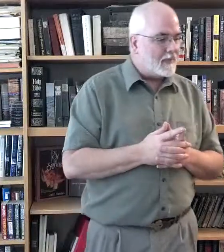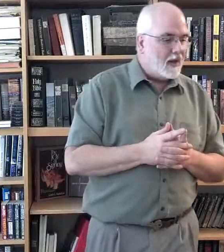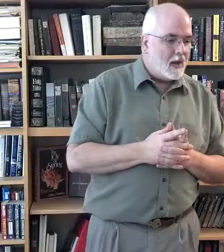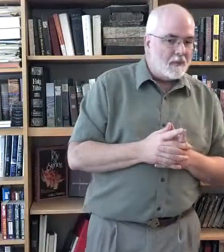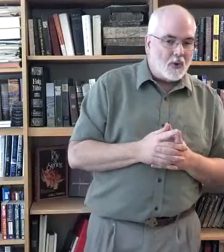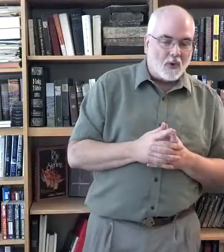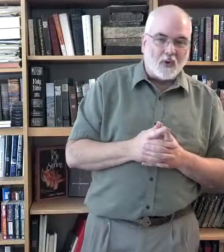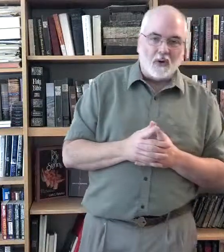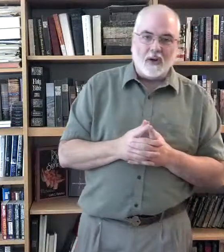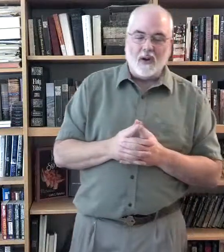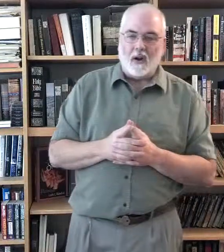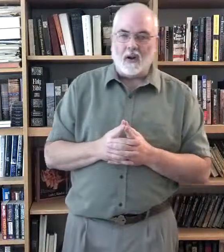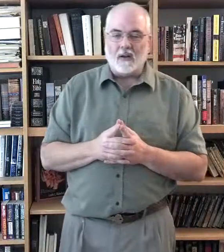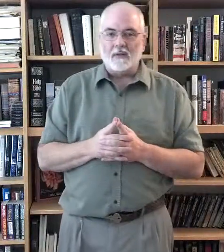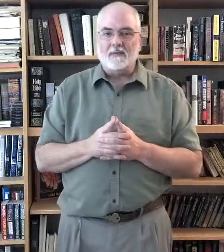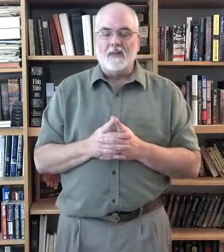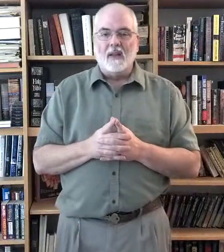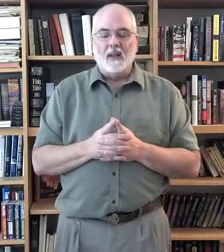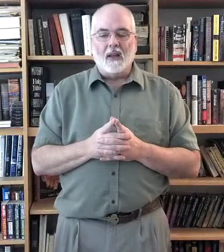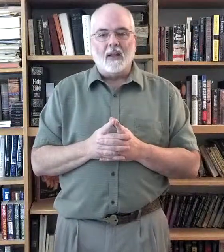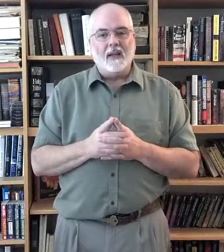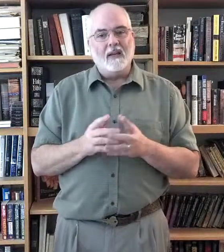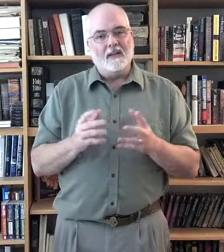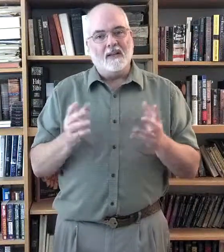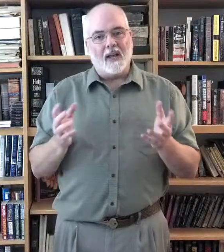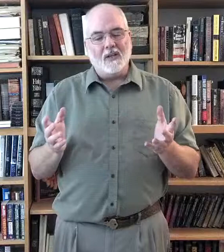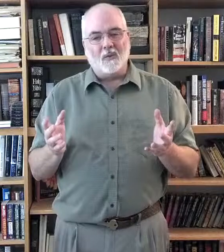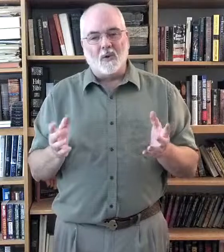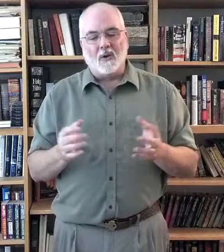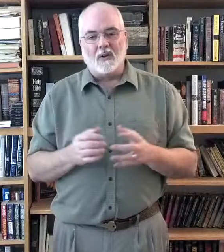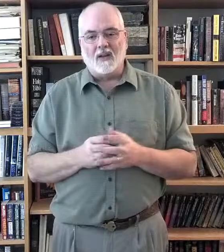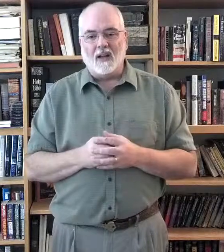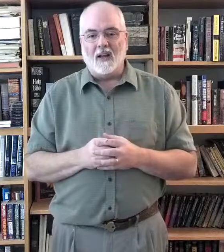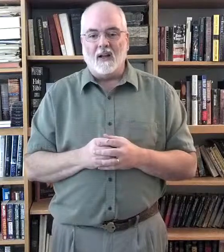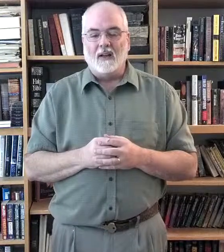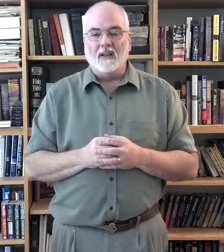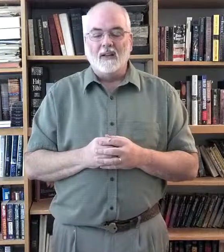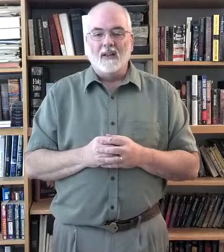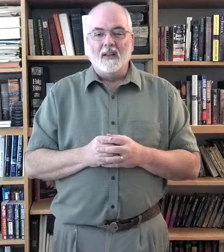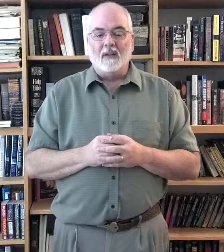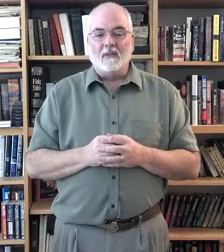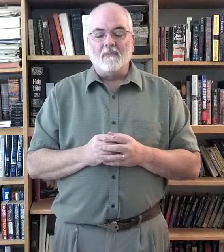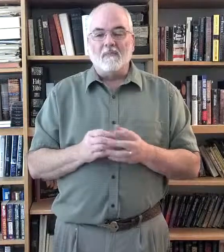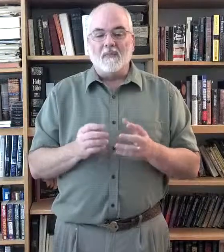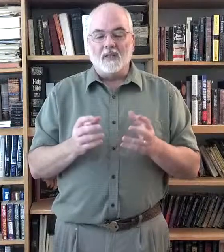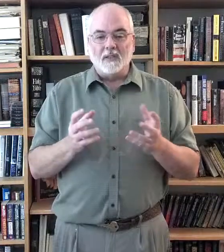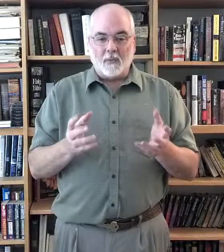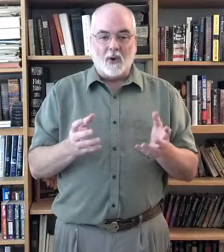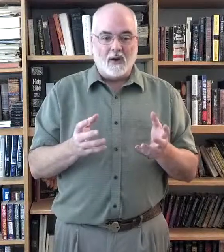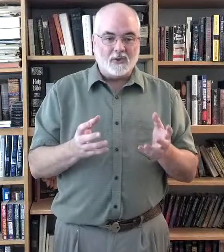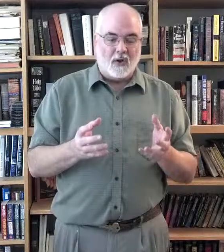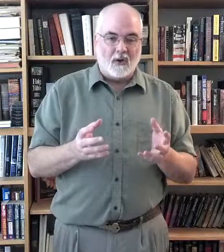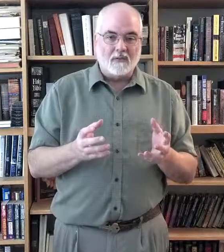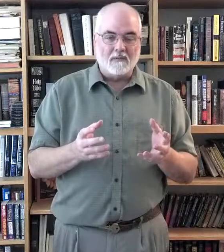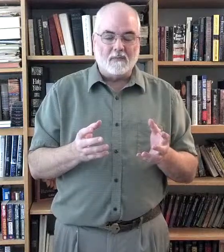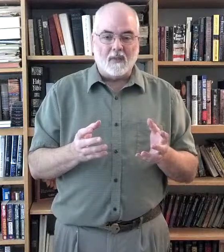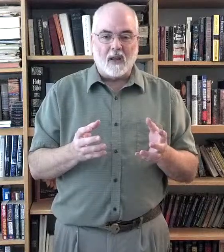Pure in heart. I think in today's world, this is a prayer song. And,